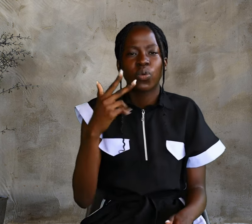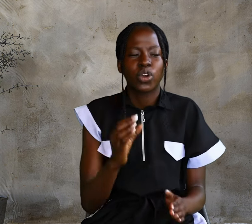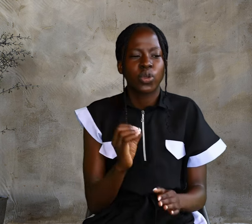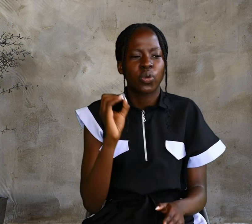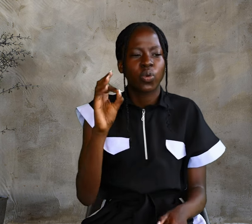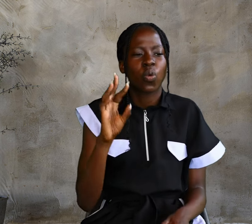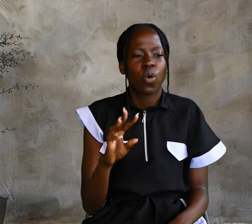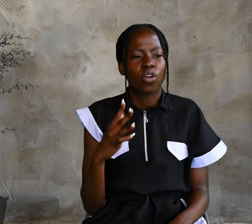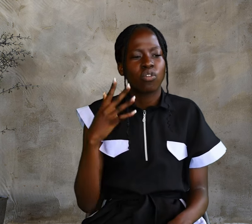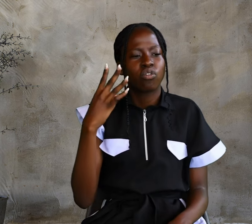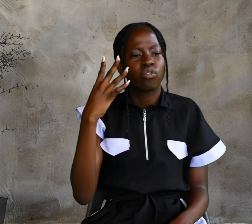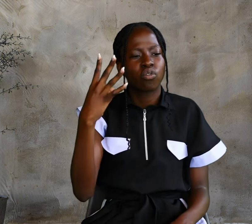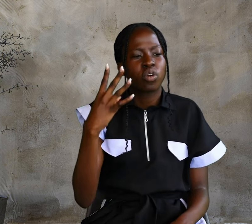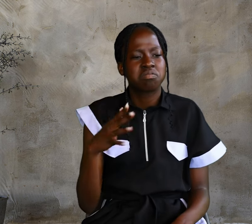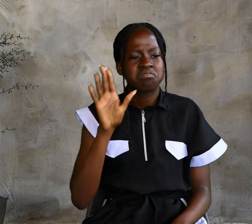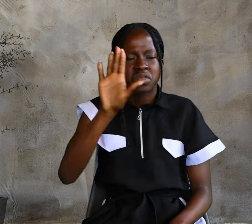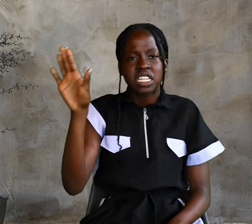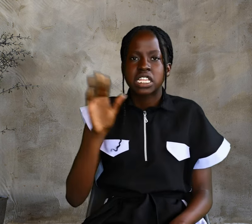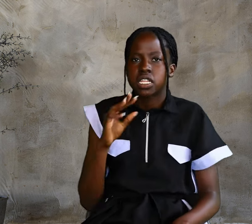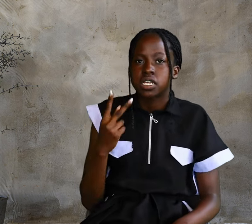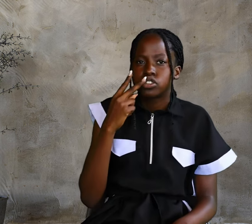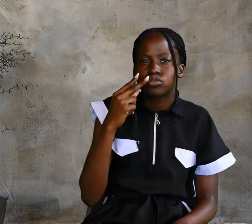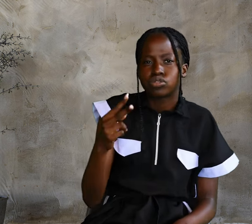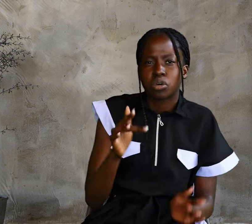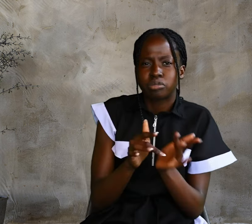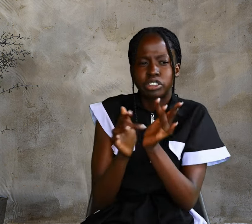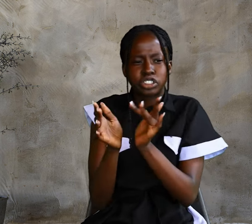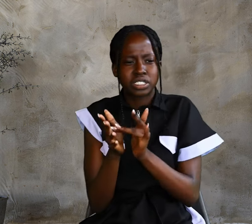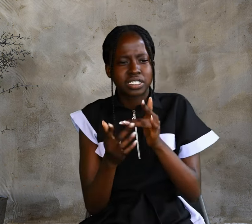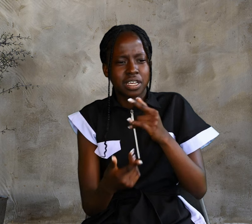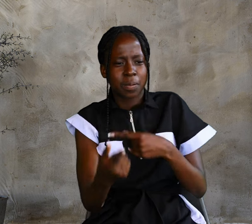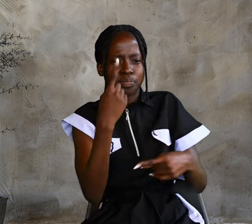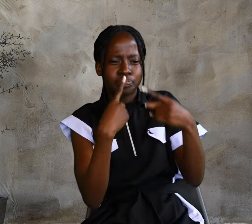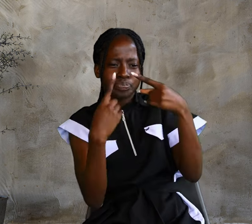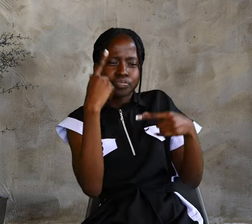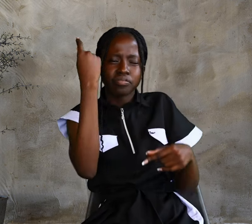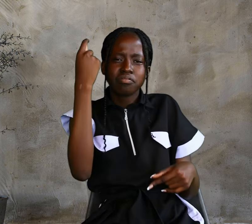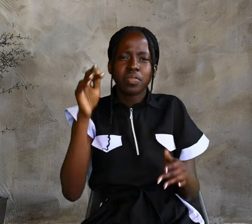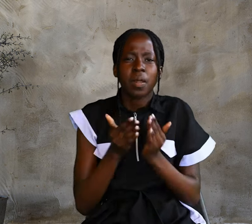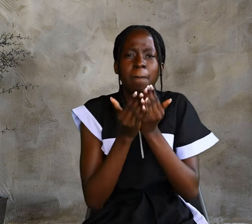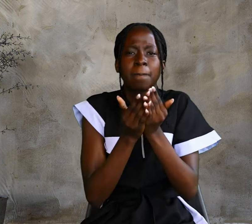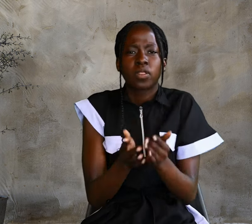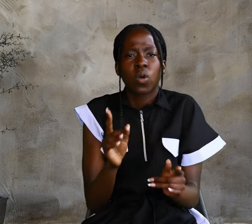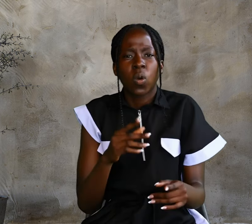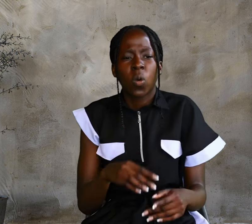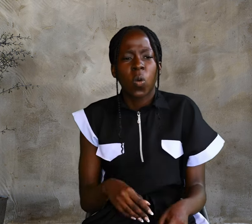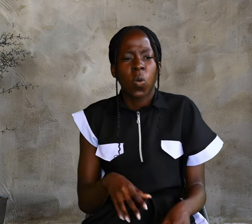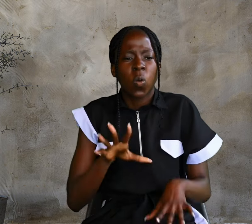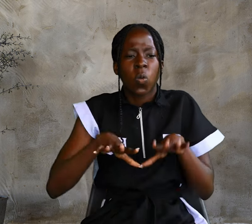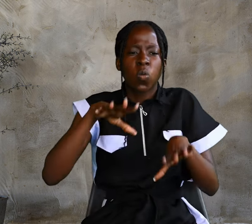they saw Jesus approaching the boat, walking on the water, and they were frightened.